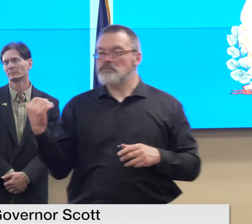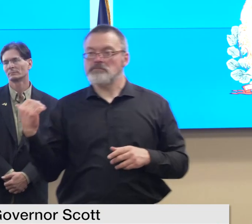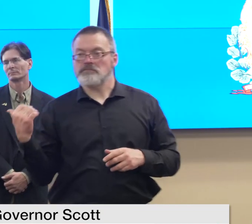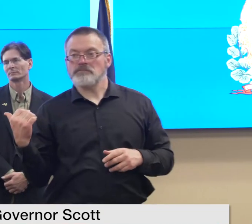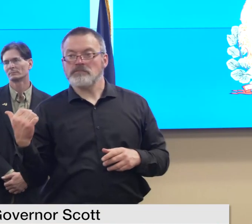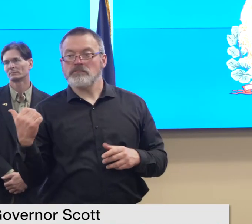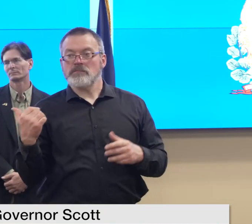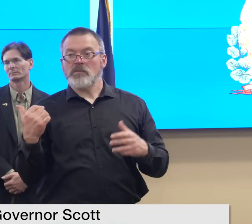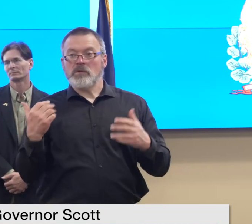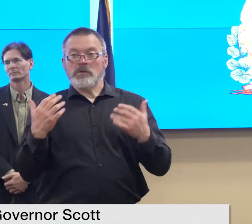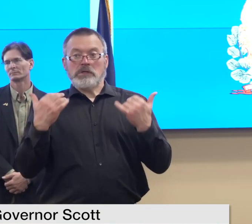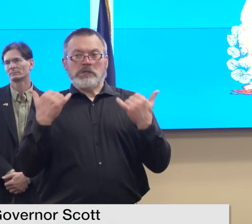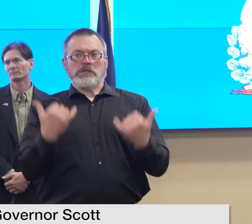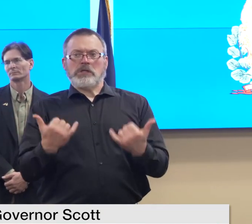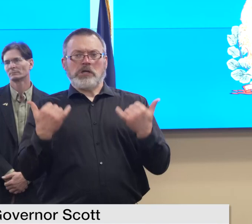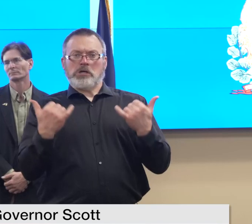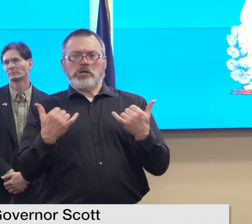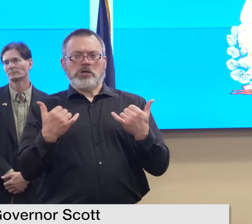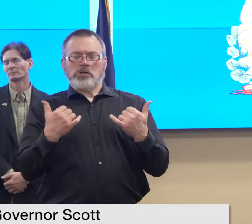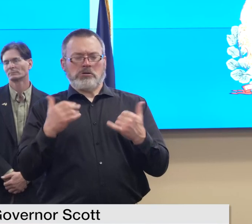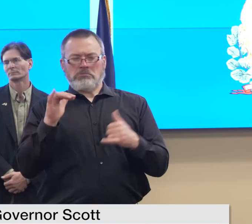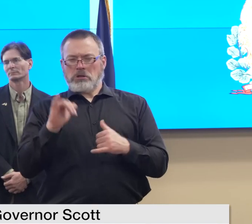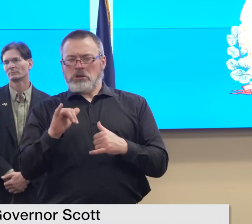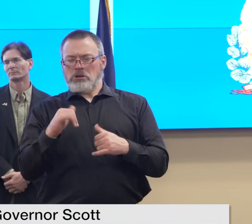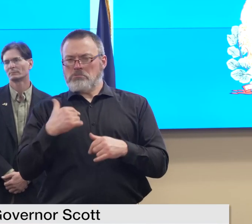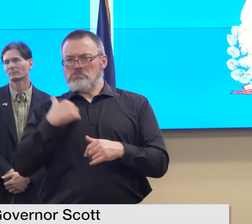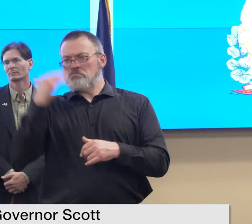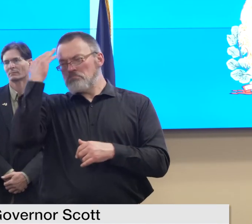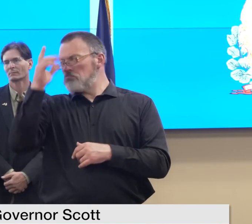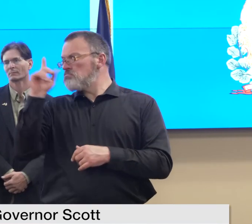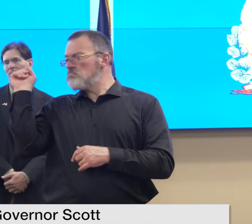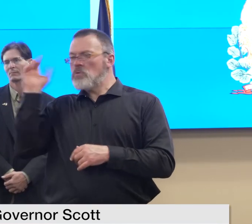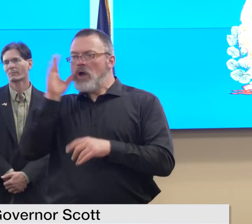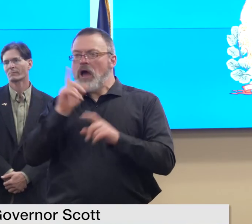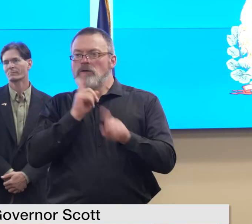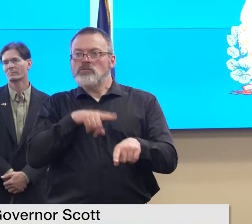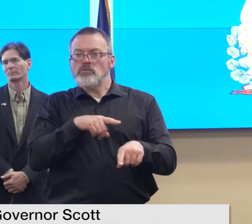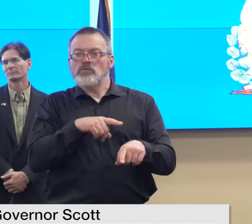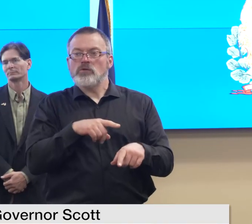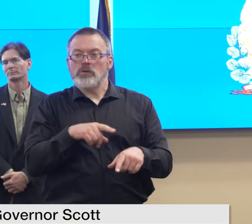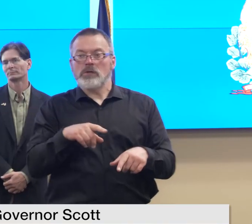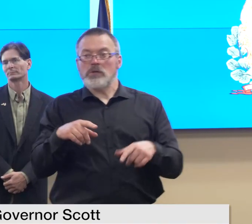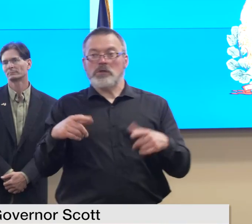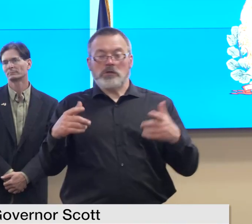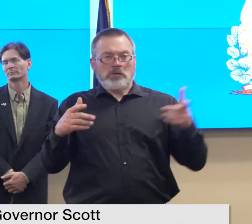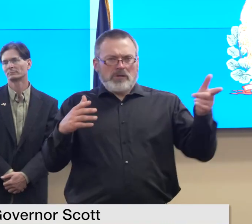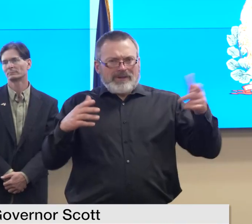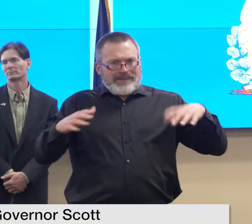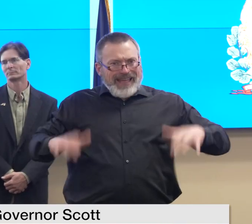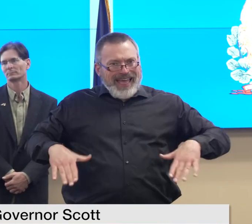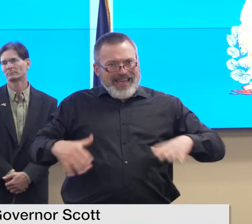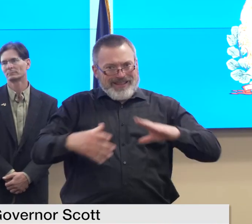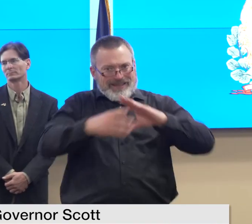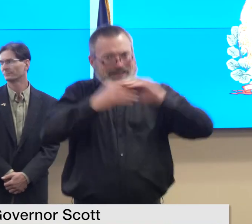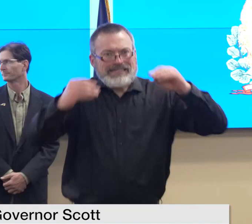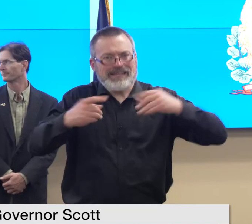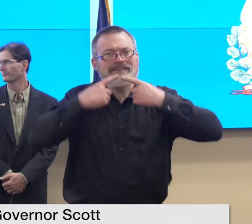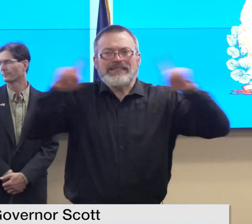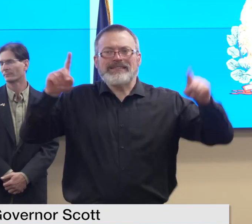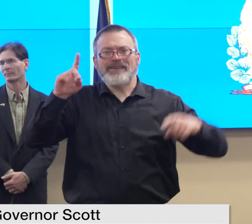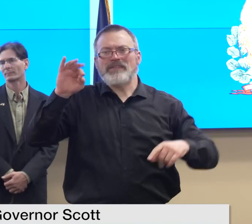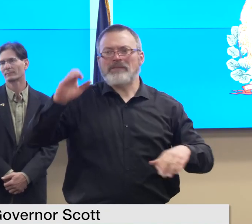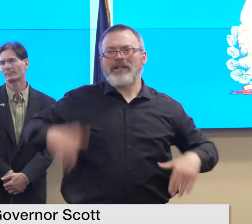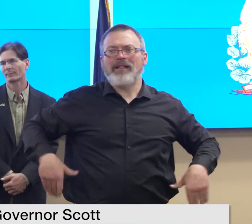i'll let others answer uh this but we haven't received the declaration yet so there's no filing at this point